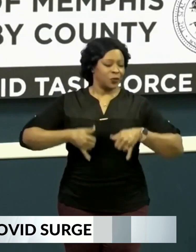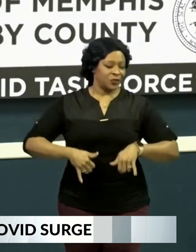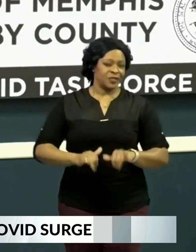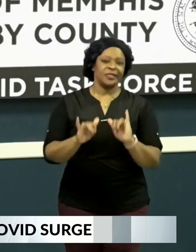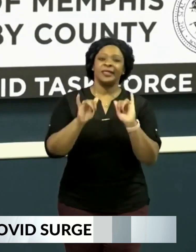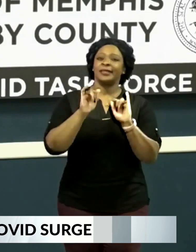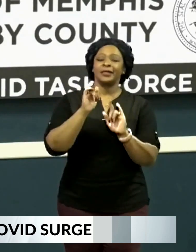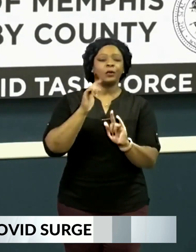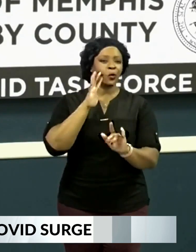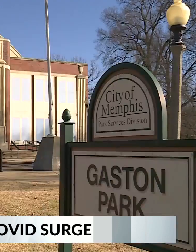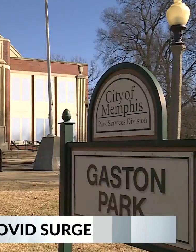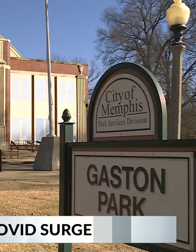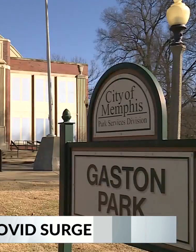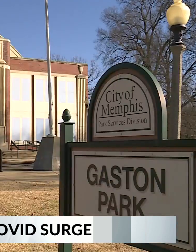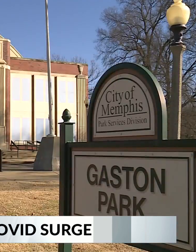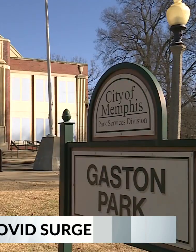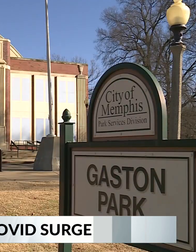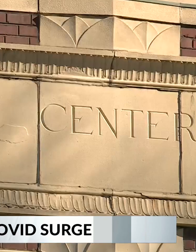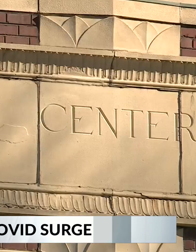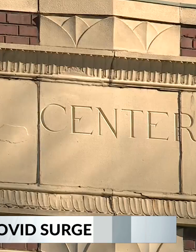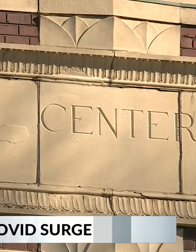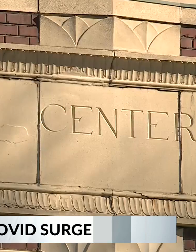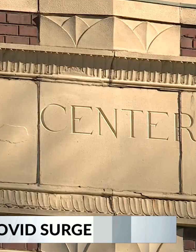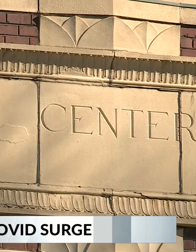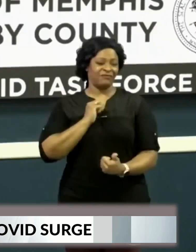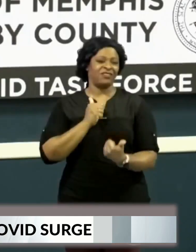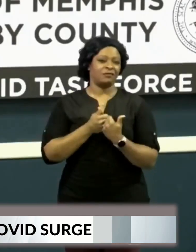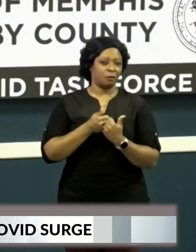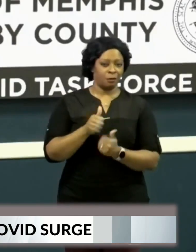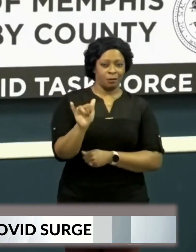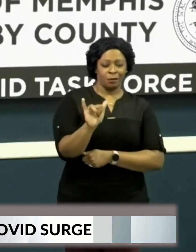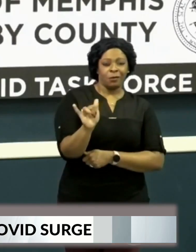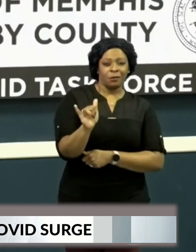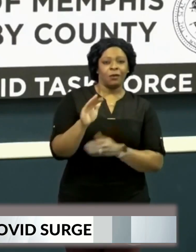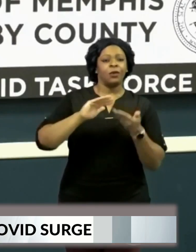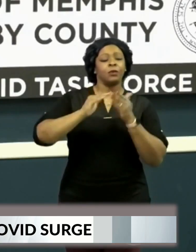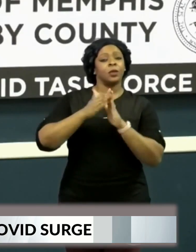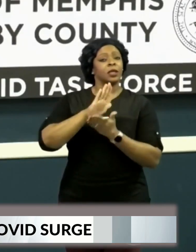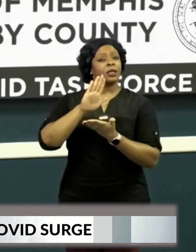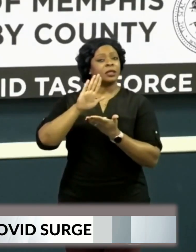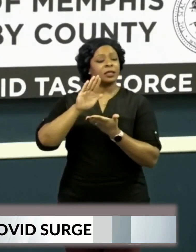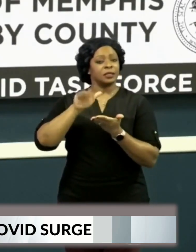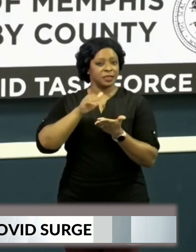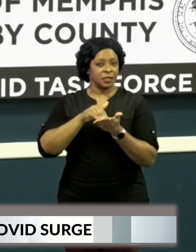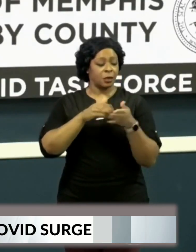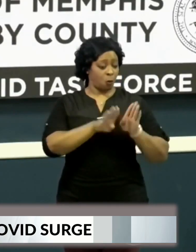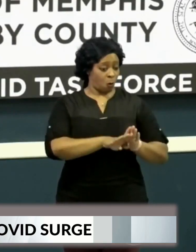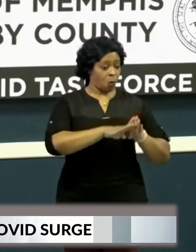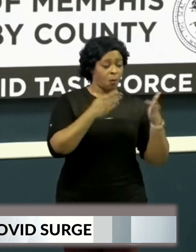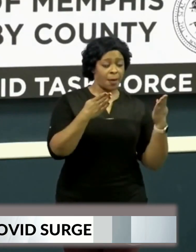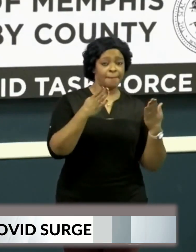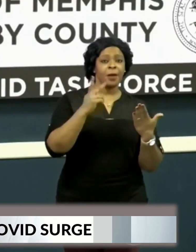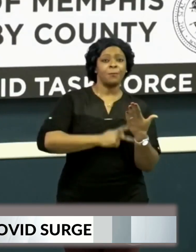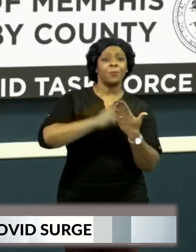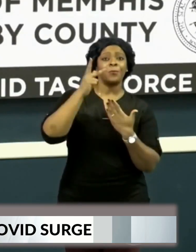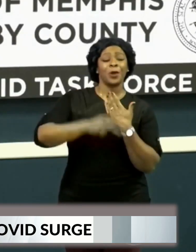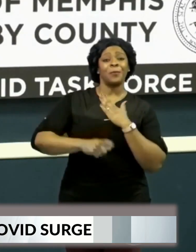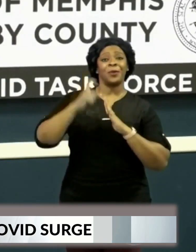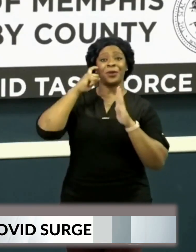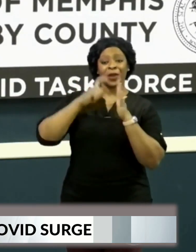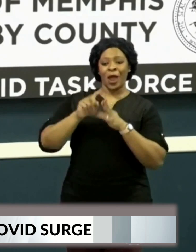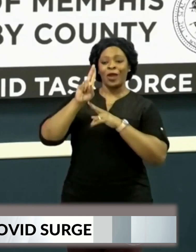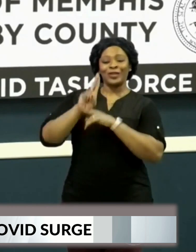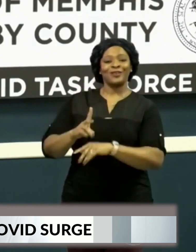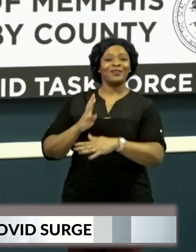We have not forgotten about you. Going to a city community center? All of our community centers are open, but some of the programming that you may be